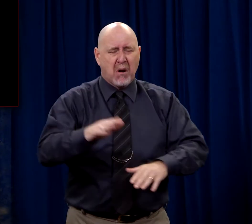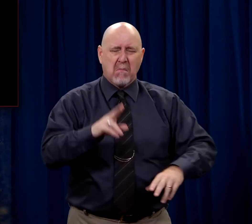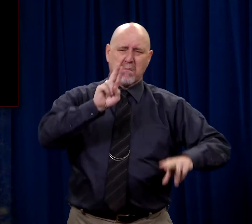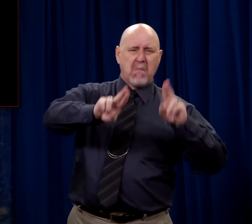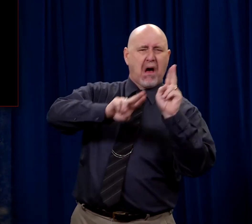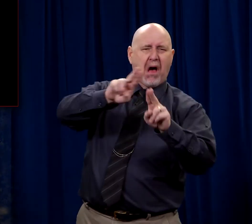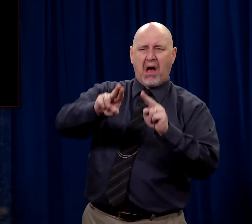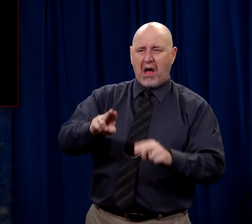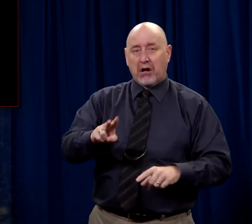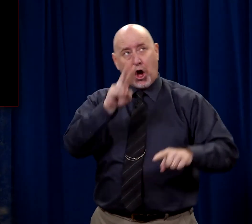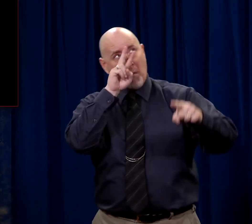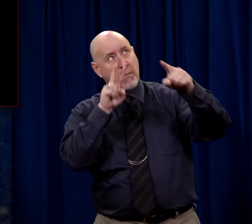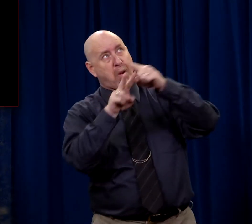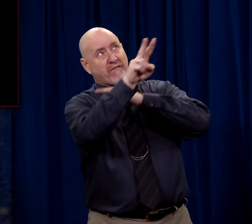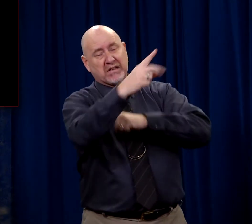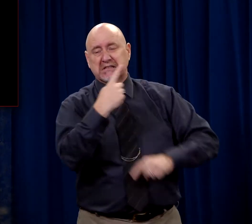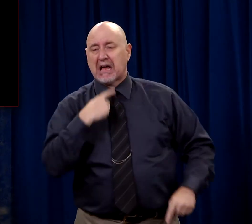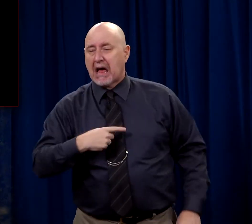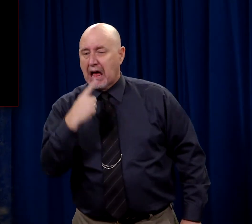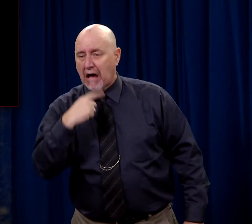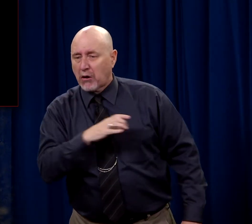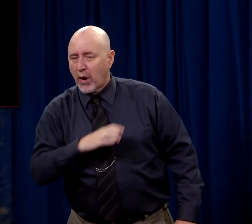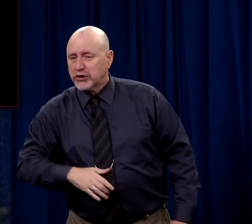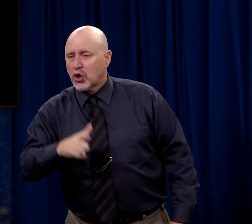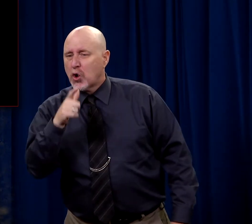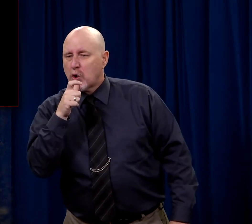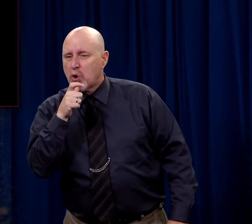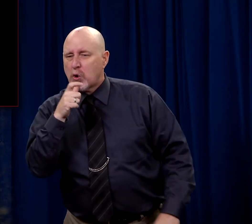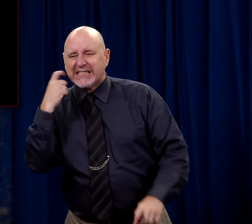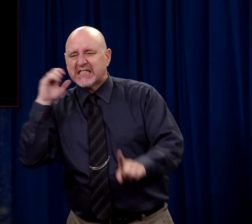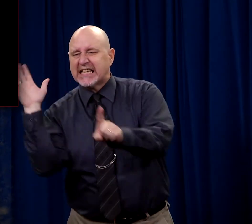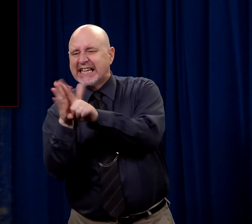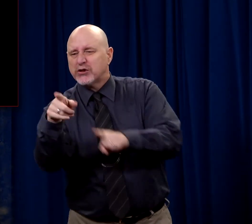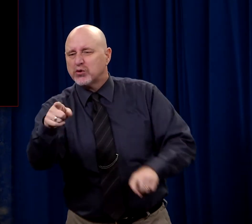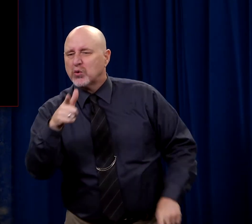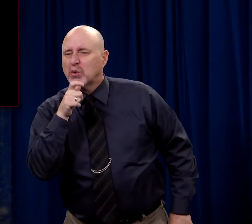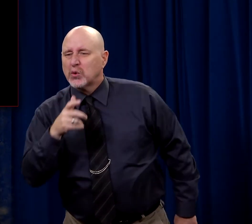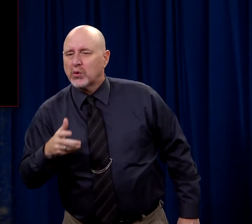would mock Him and say, Prophesy to us, Christ. Who is the one that struck you?